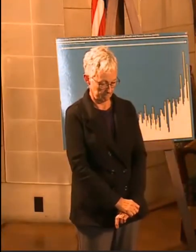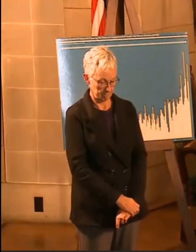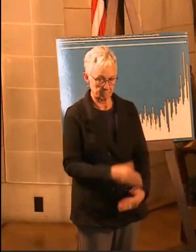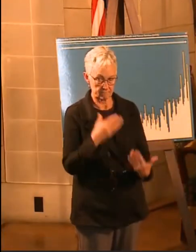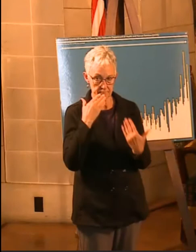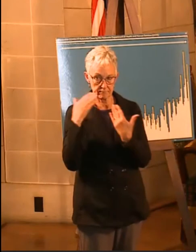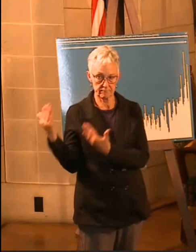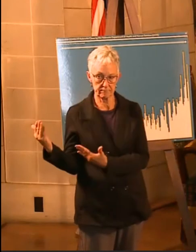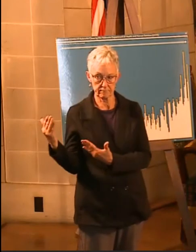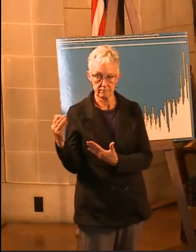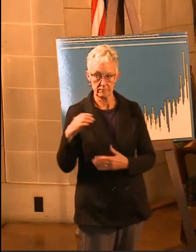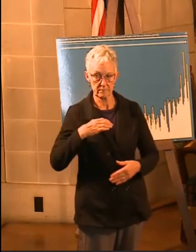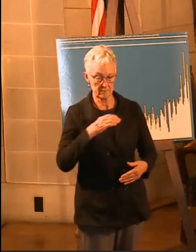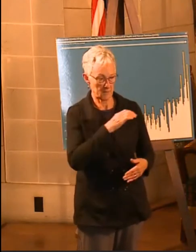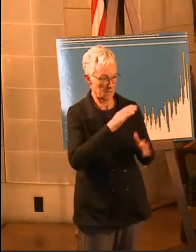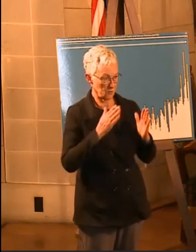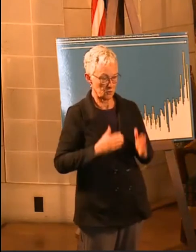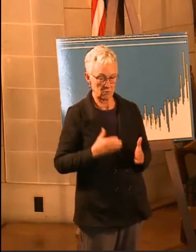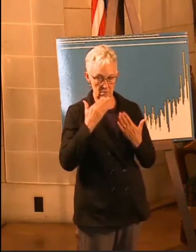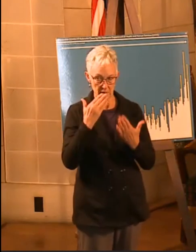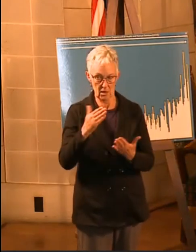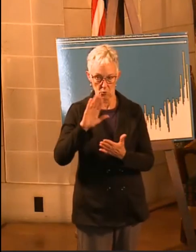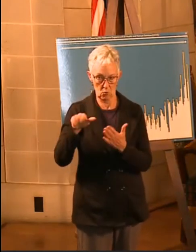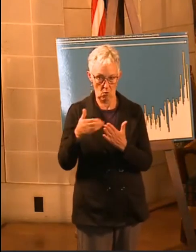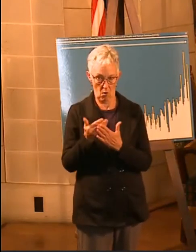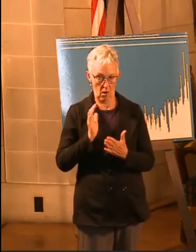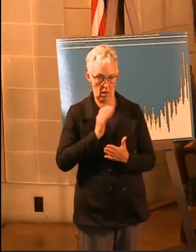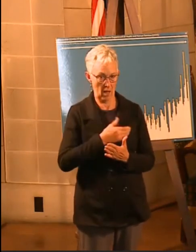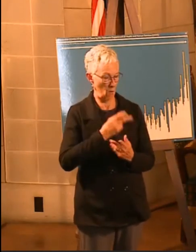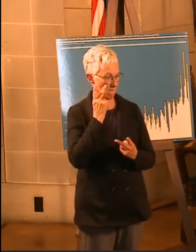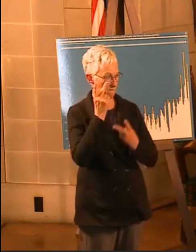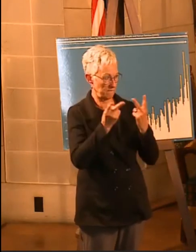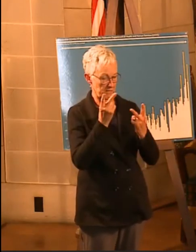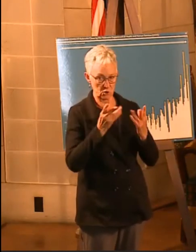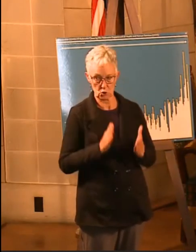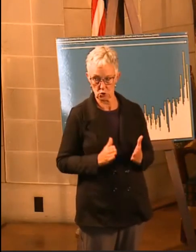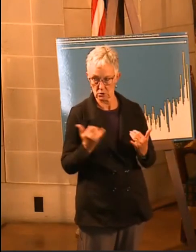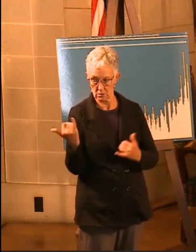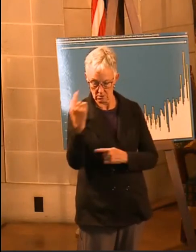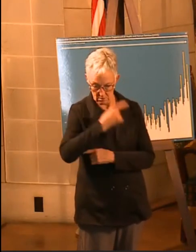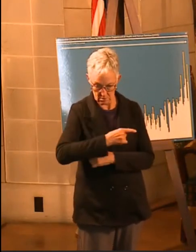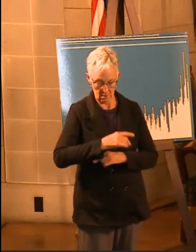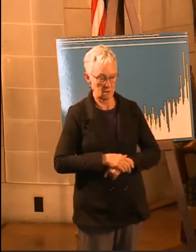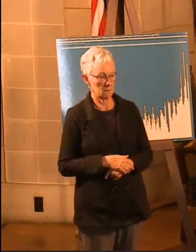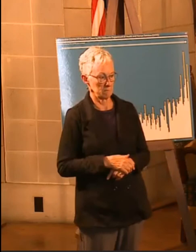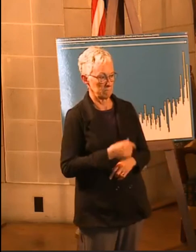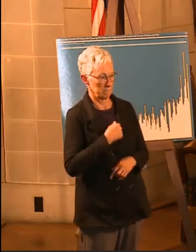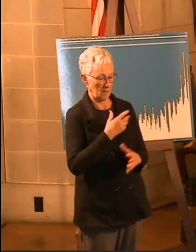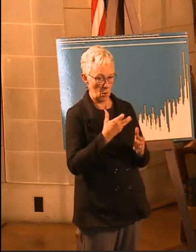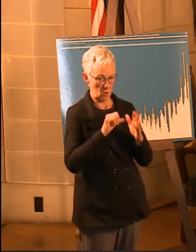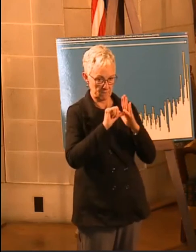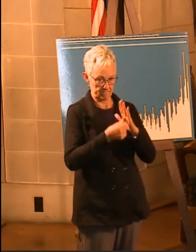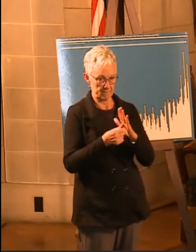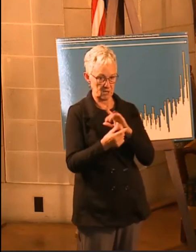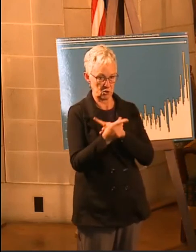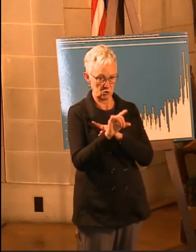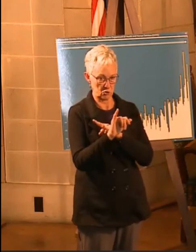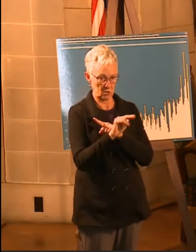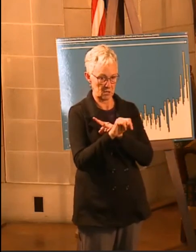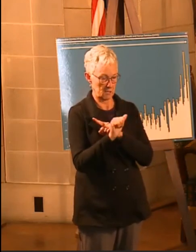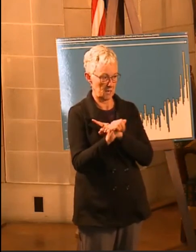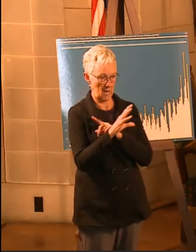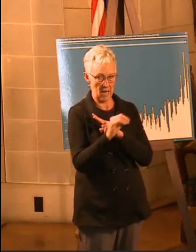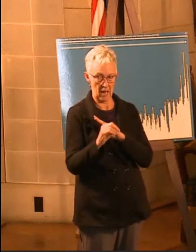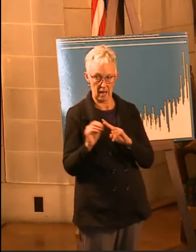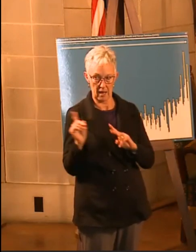Thank you, Commissioner. And thank you to all of our guests who are here. I want to just kind of emphasize a little bit what Gina and the Commissioner were saying with